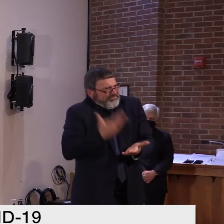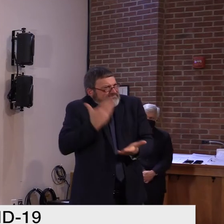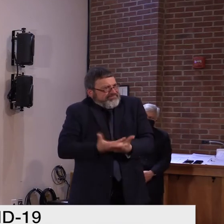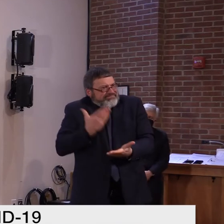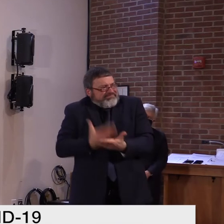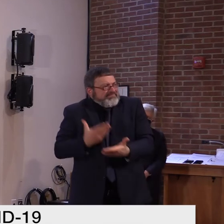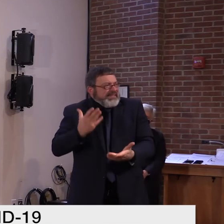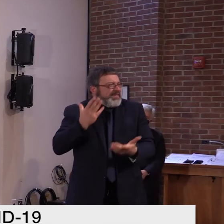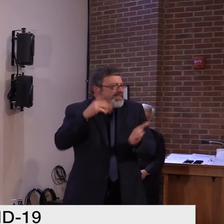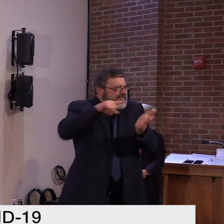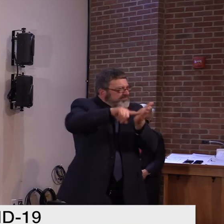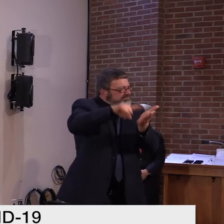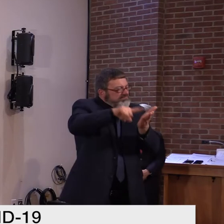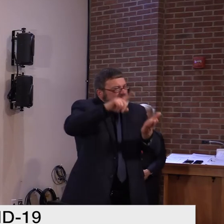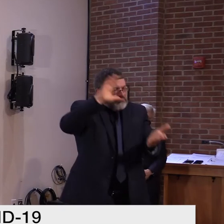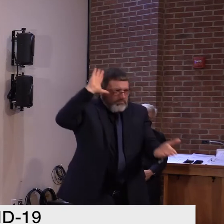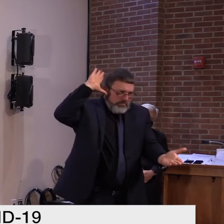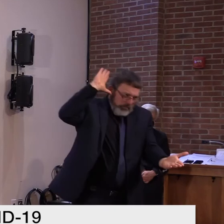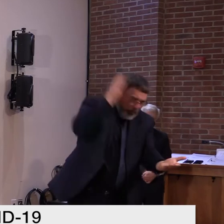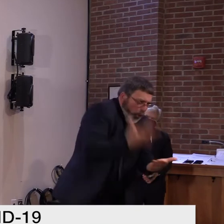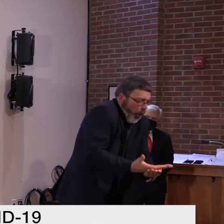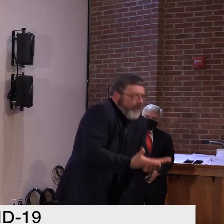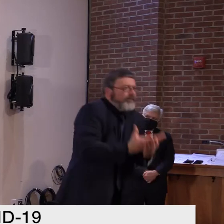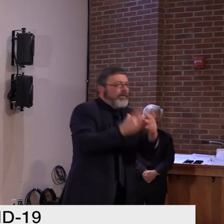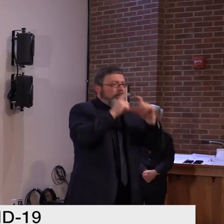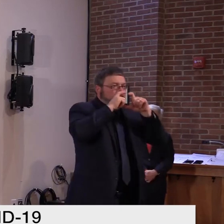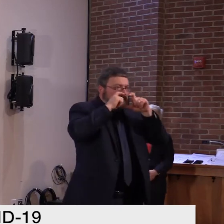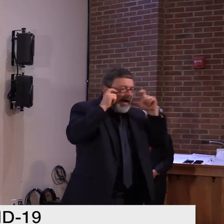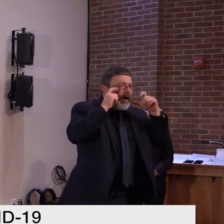So I want everybody to have that message once again.